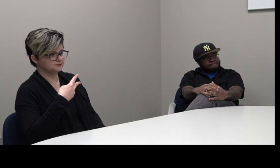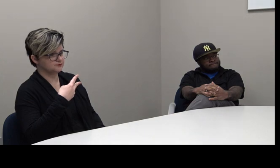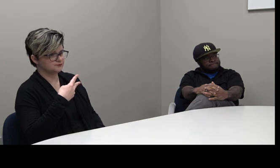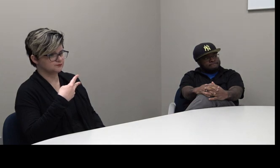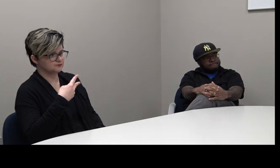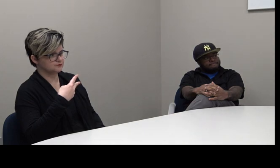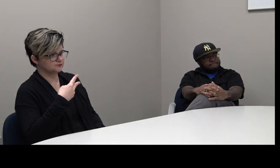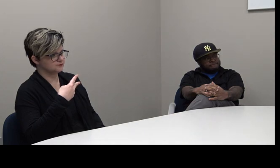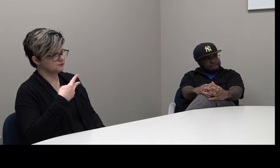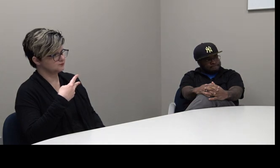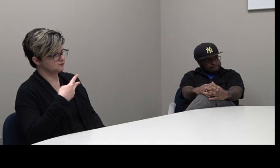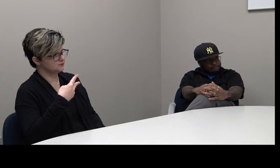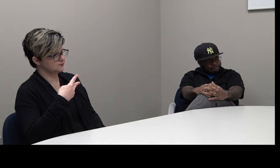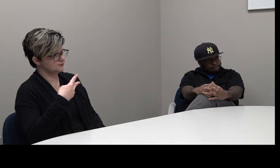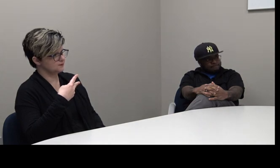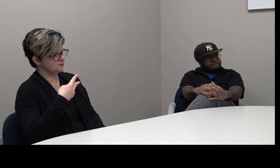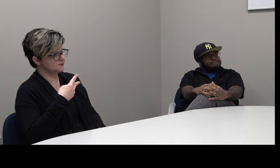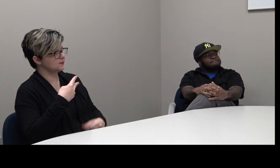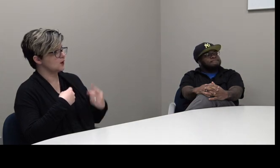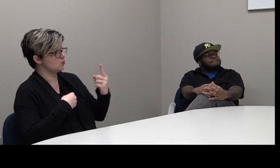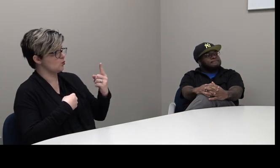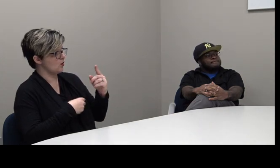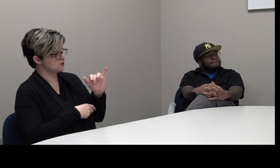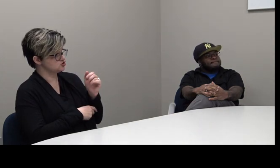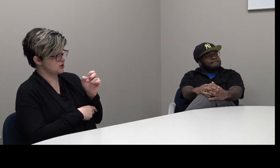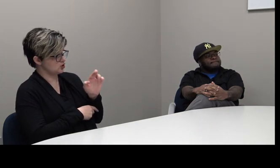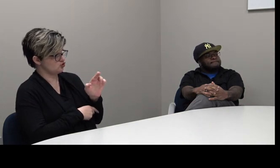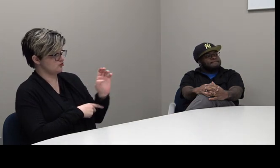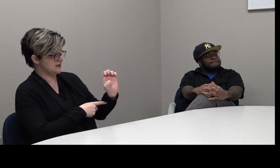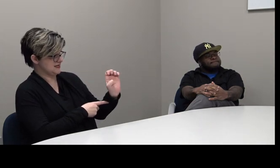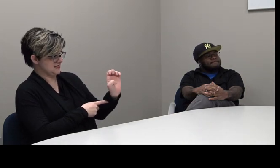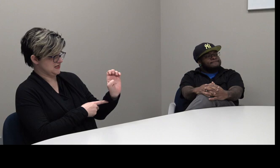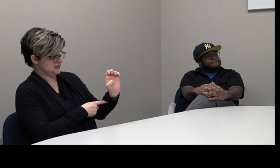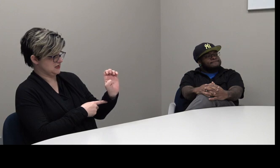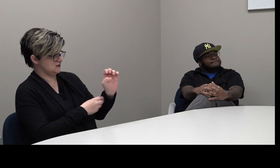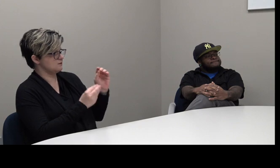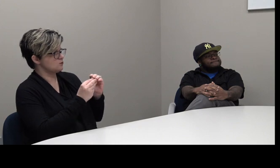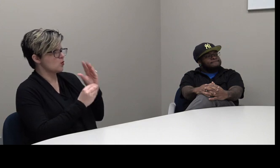One will be Janitor E and this is more of an experience level.